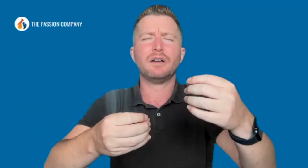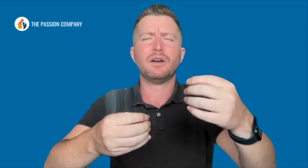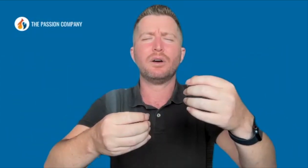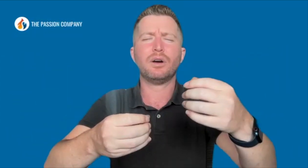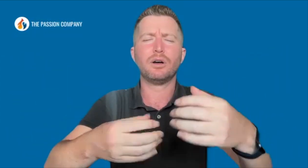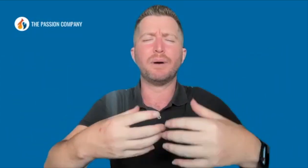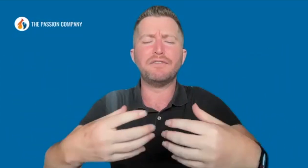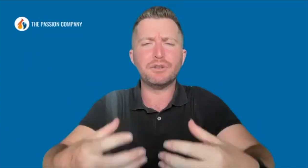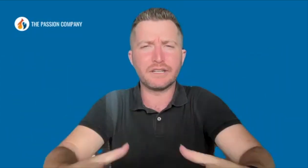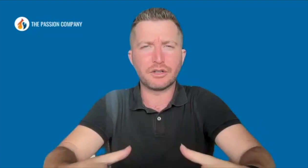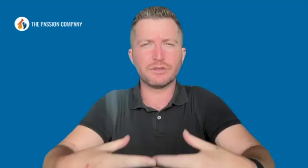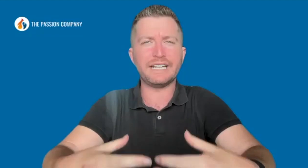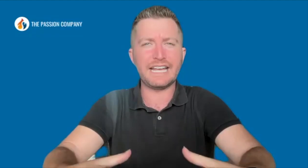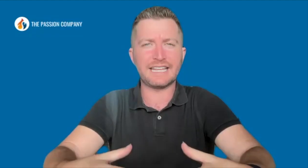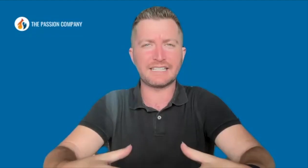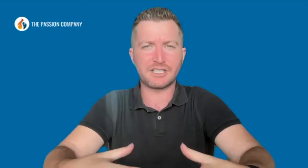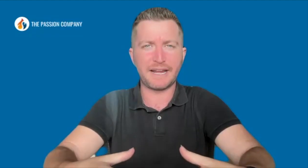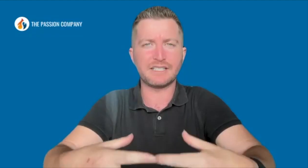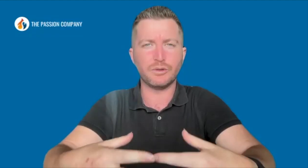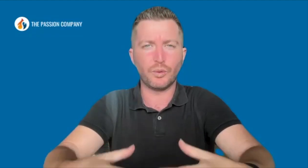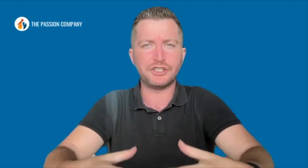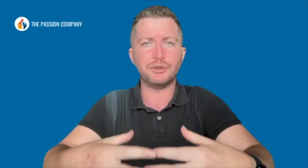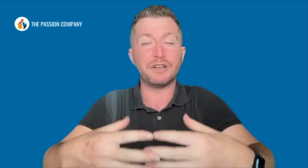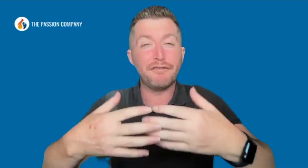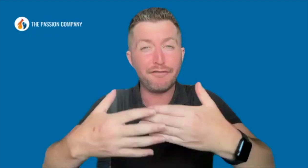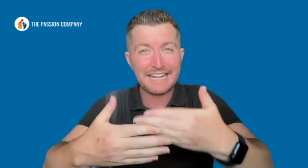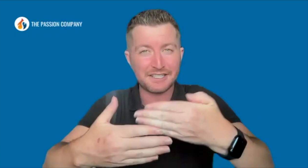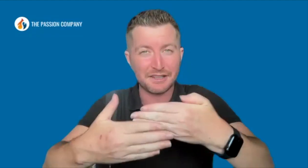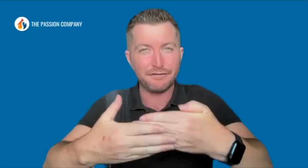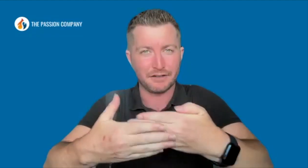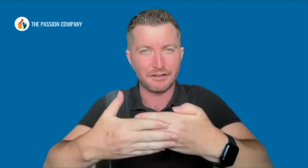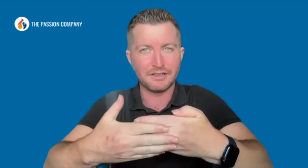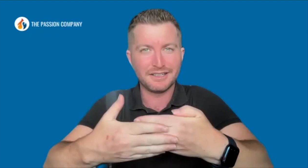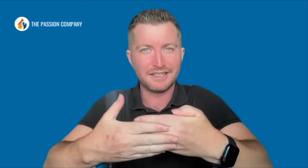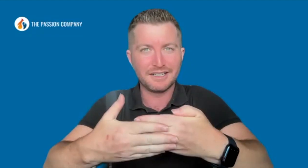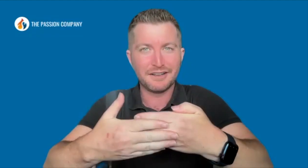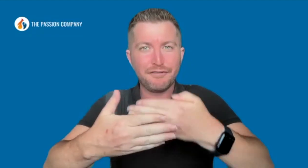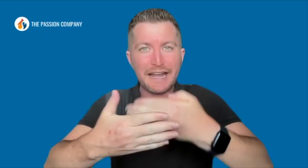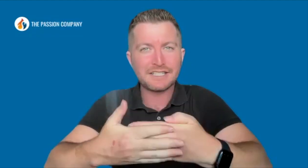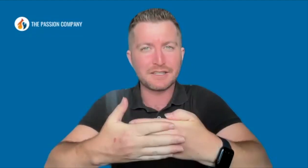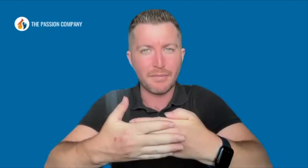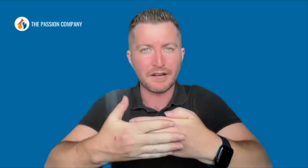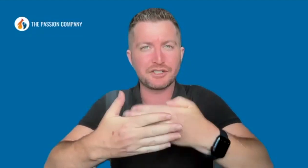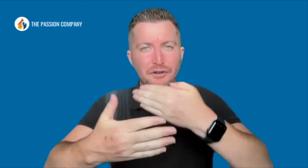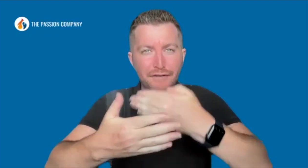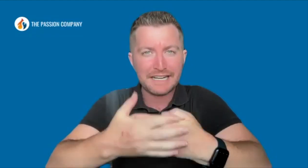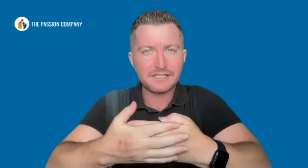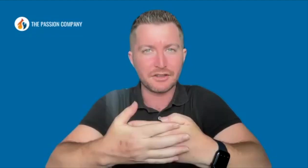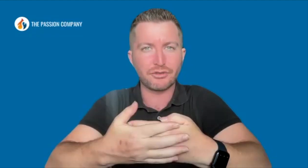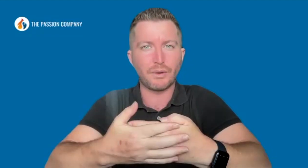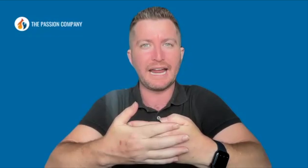But if you can create that space in which you can face the fear, face the monster, face the threat